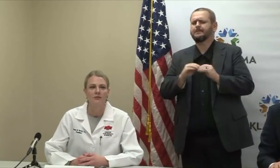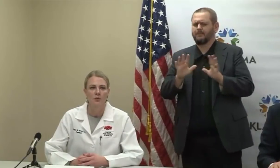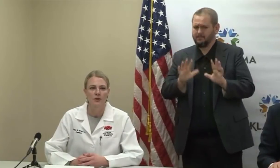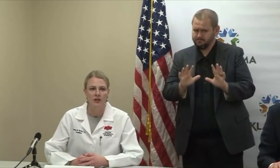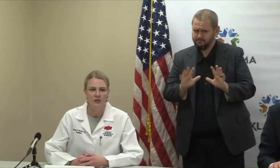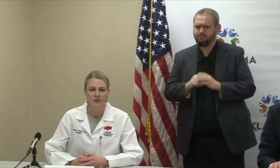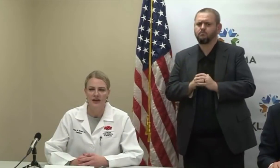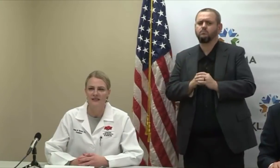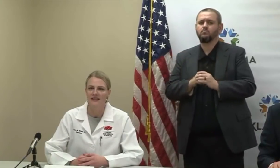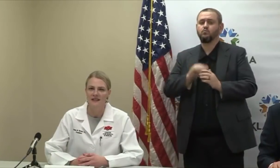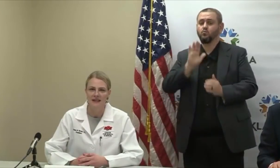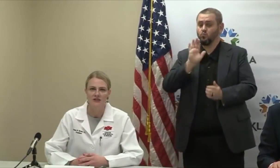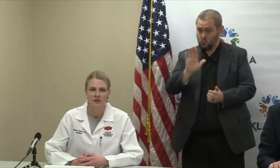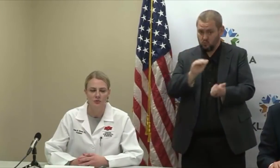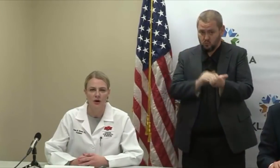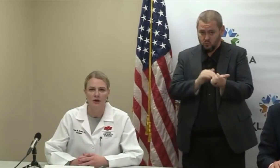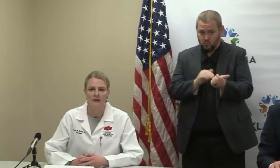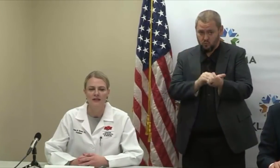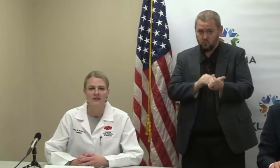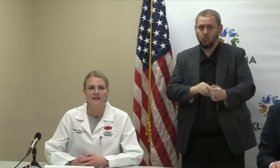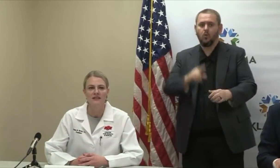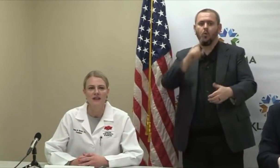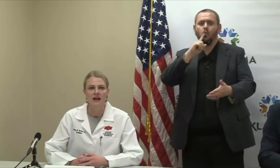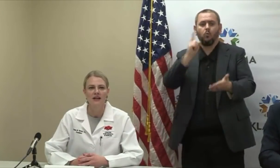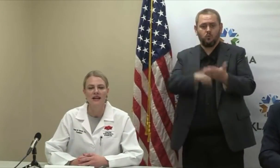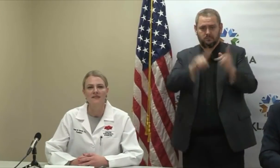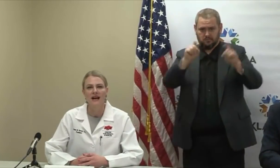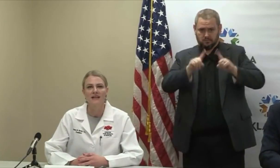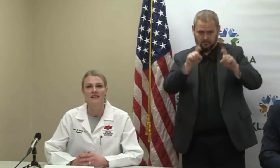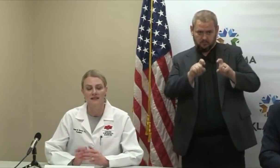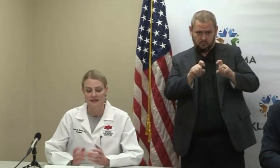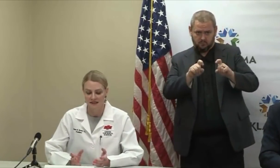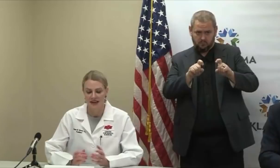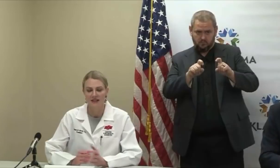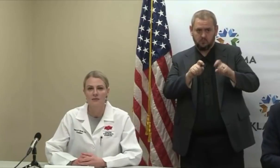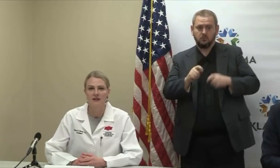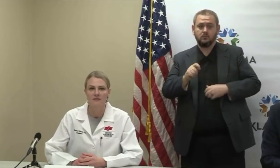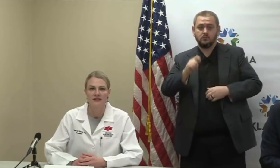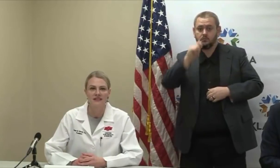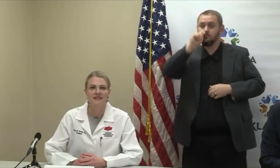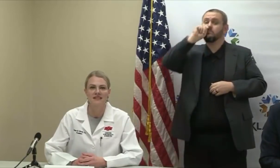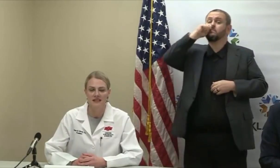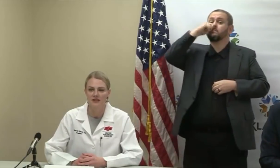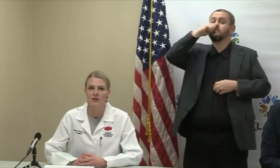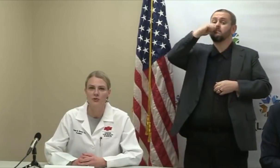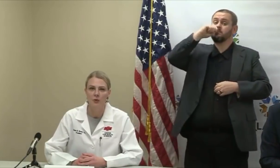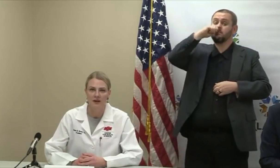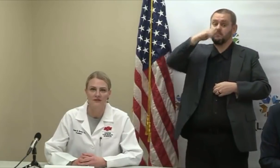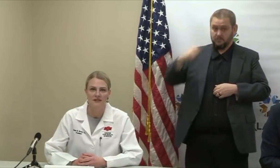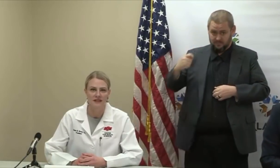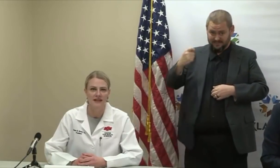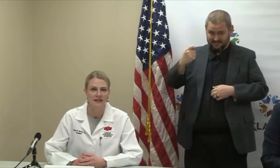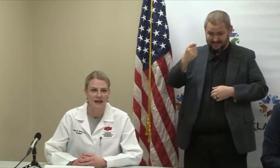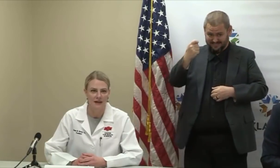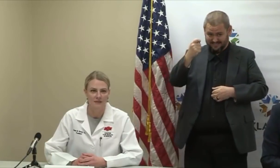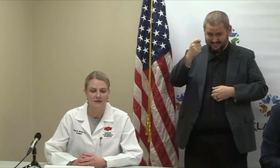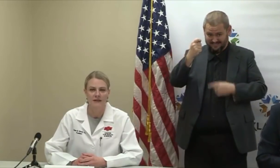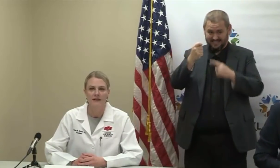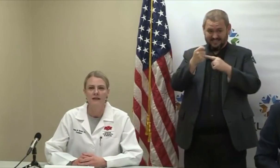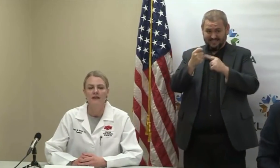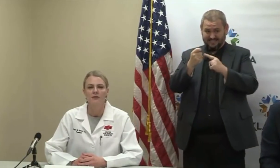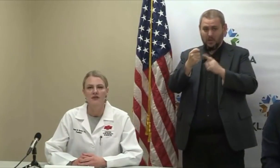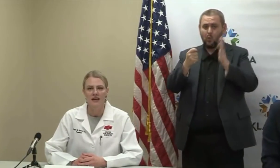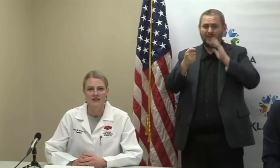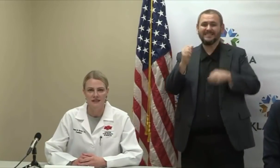for you, that is a nasal swab that is done, and that specimen is sent to one of the state labs